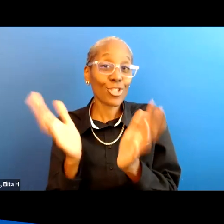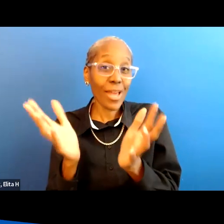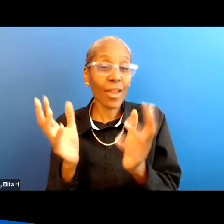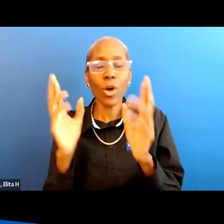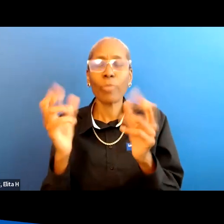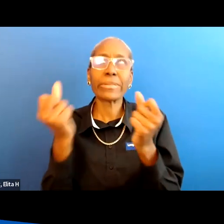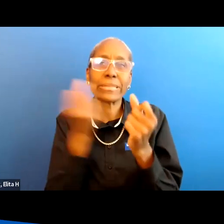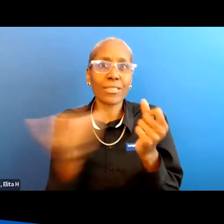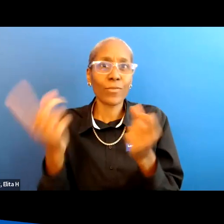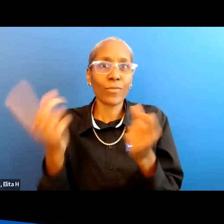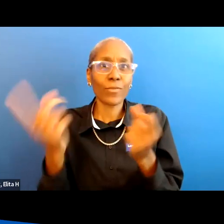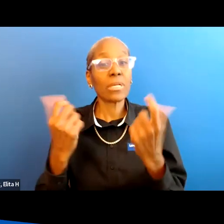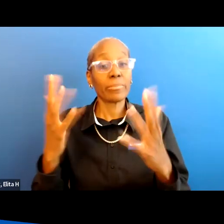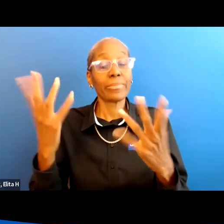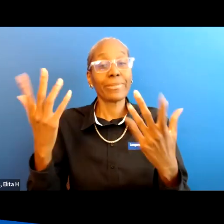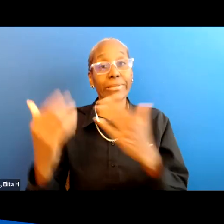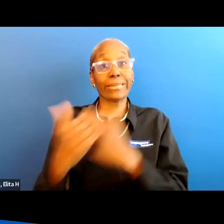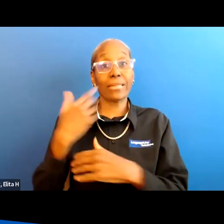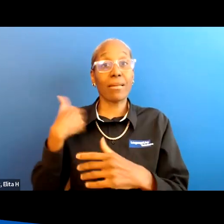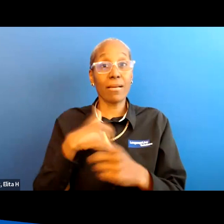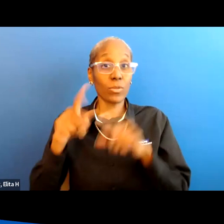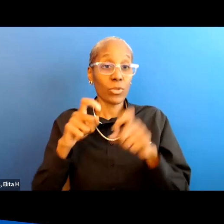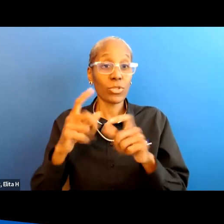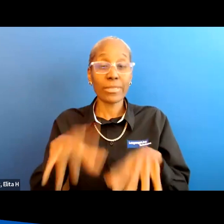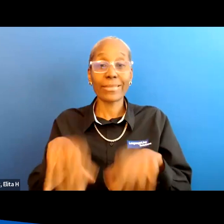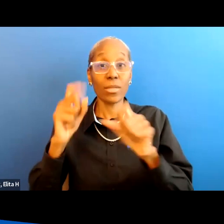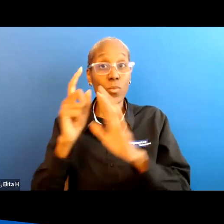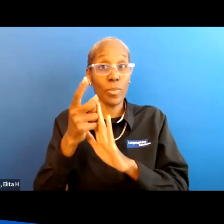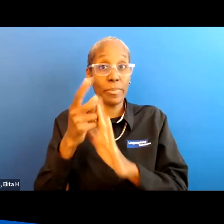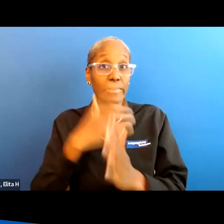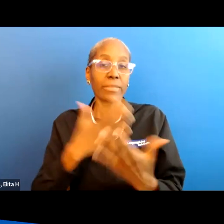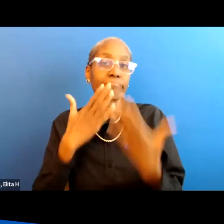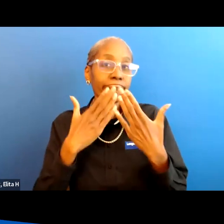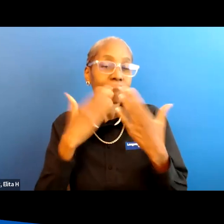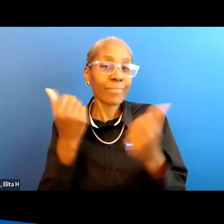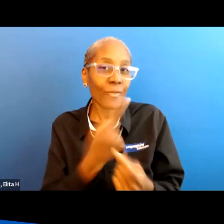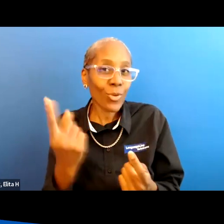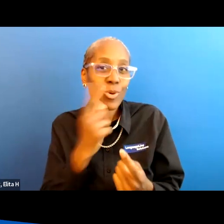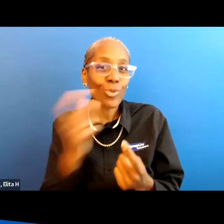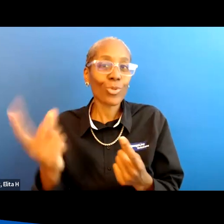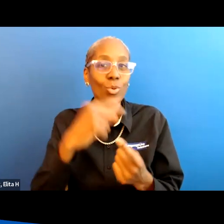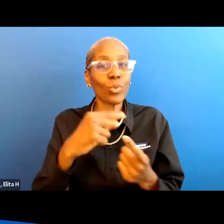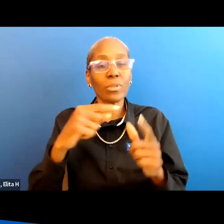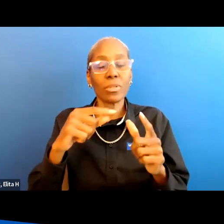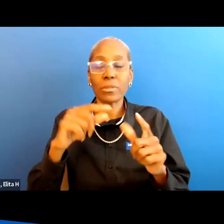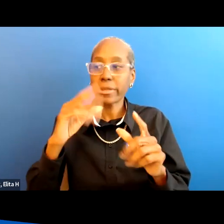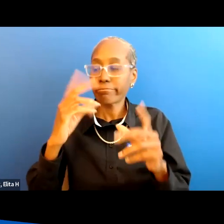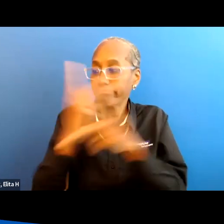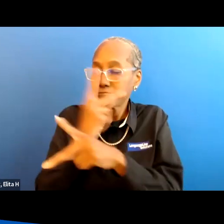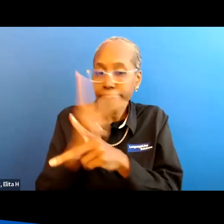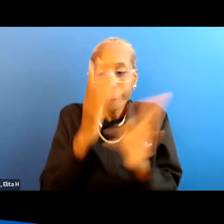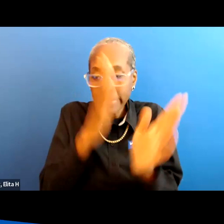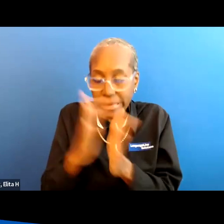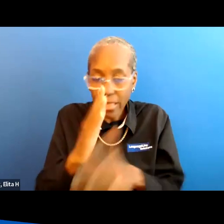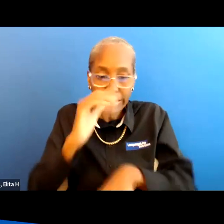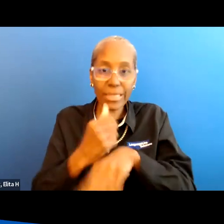i know we have some pre-submitted first of all i'd like to take a moment to thank everyone who puts on this webinar you